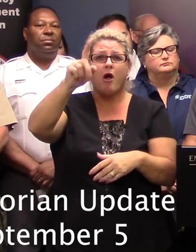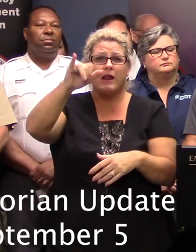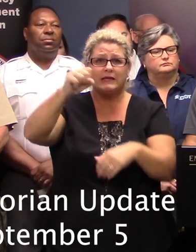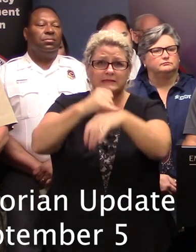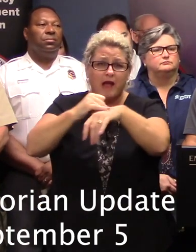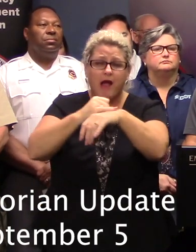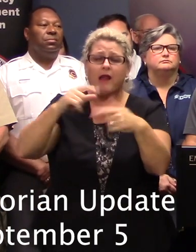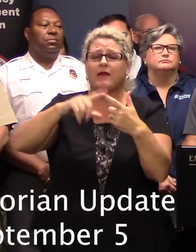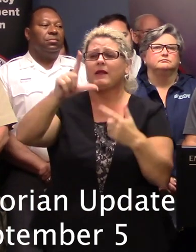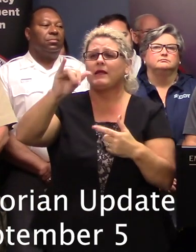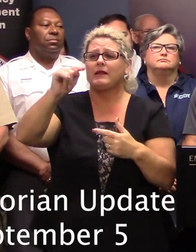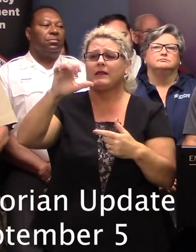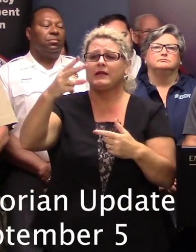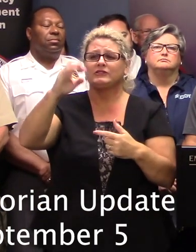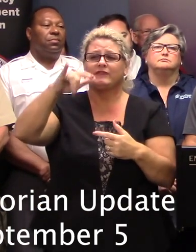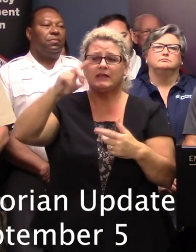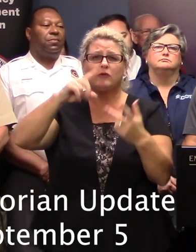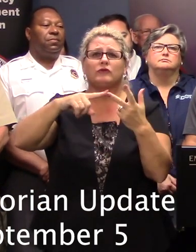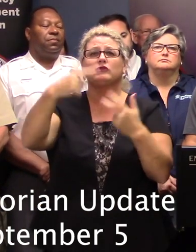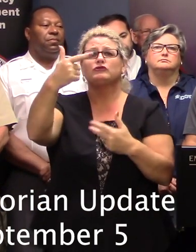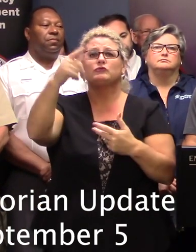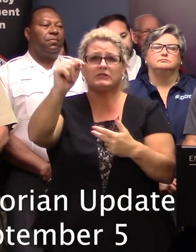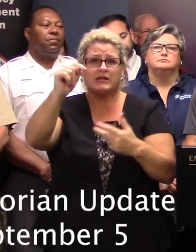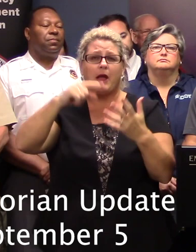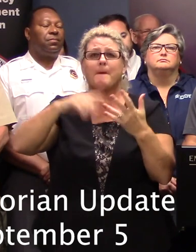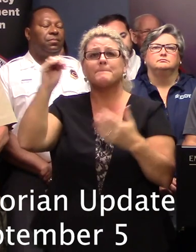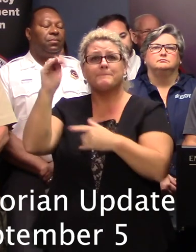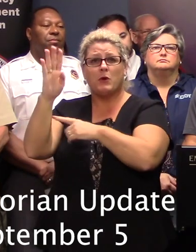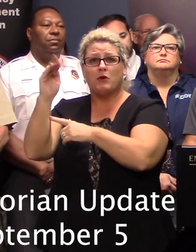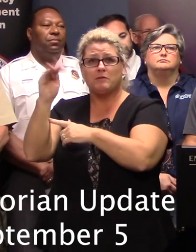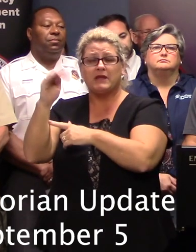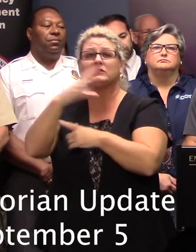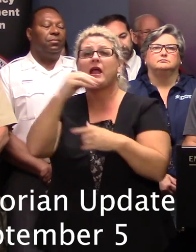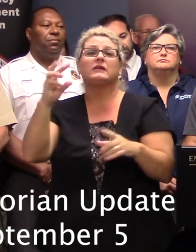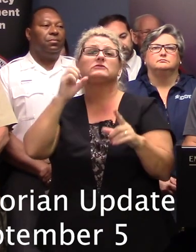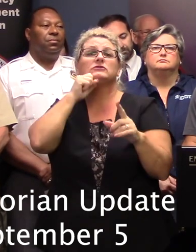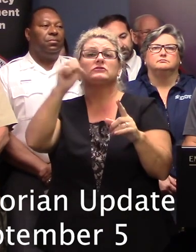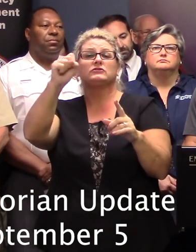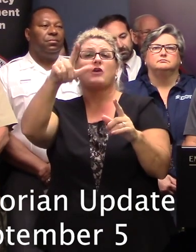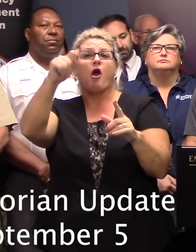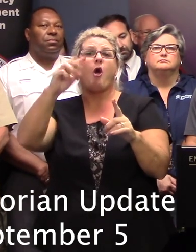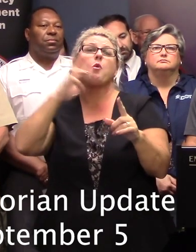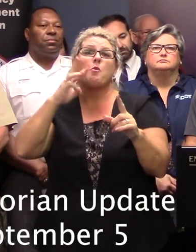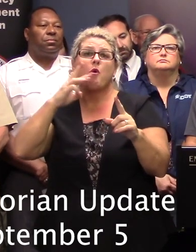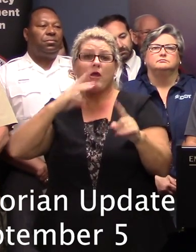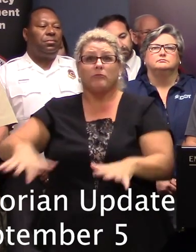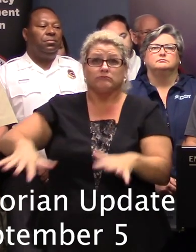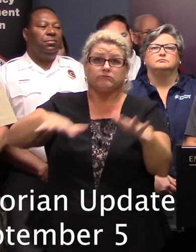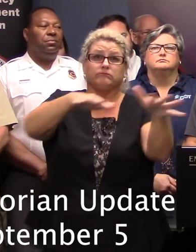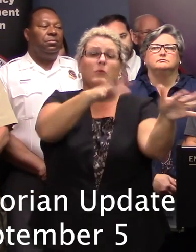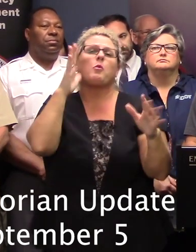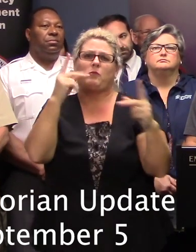Litchfield, Georgetown, and Myrtle Beach. And saltwater inundation due to the storm surge will be worsening early this